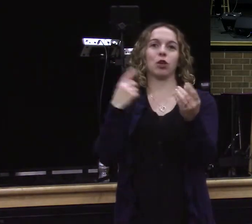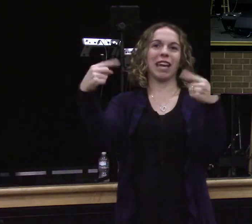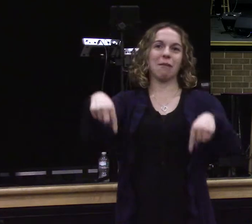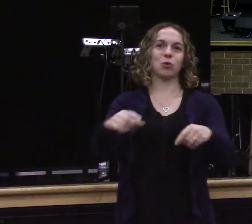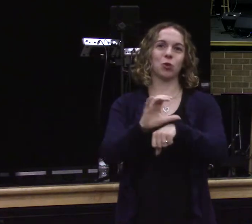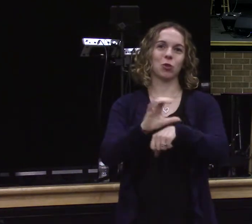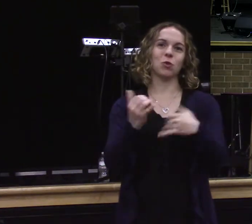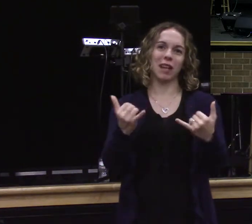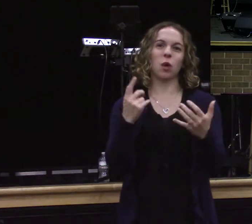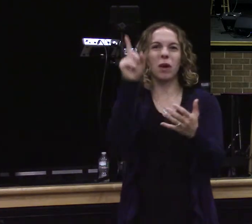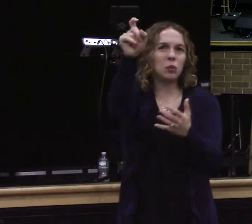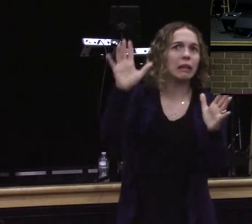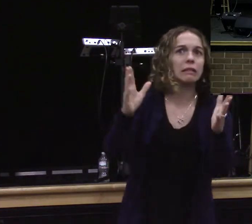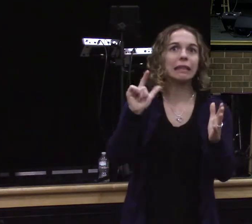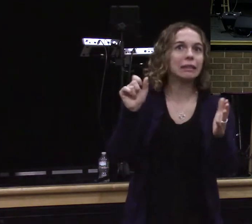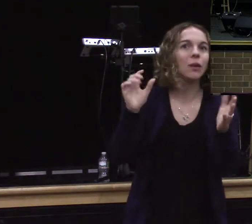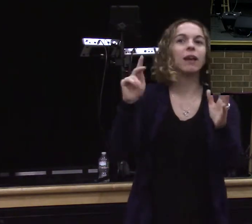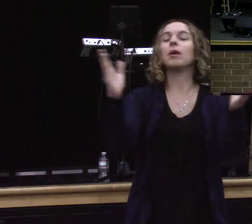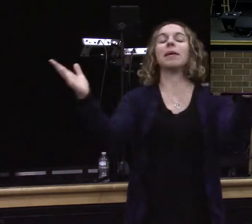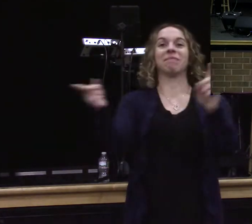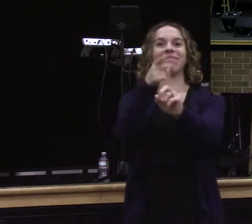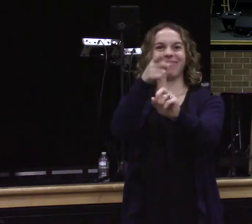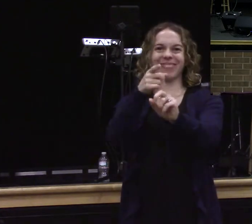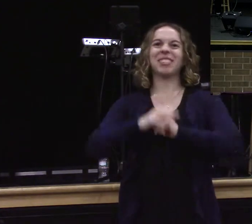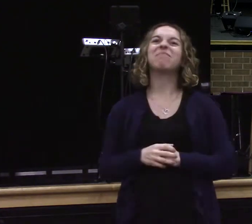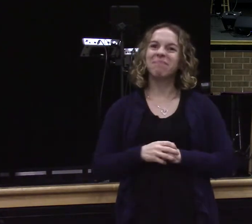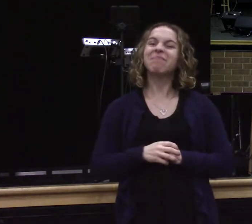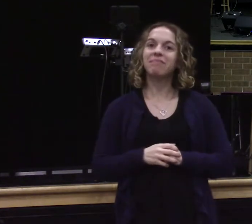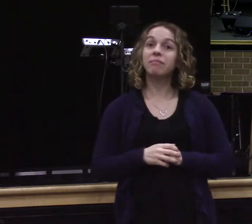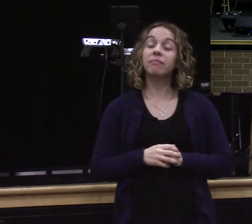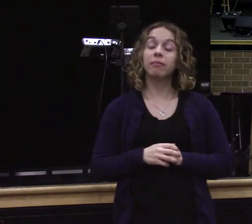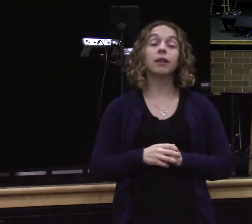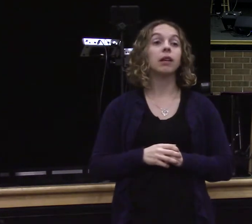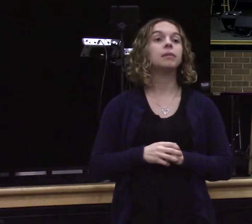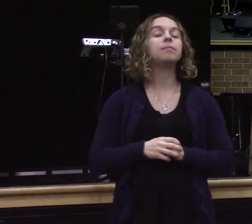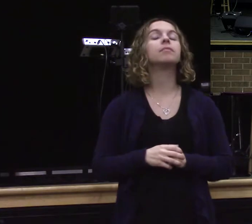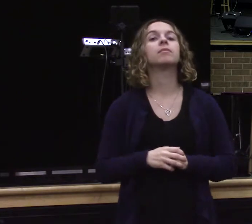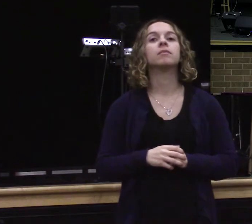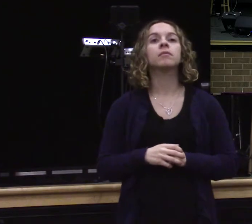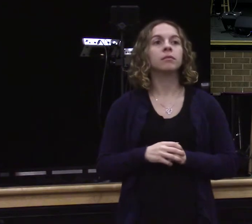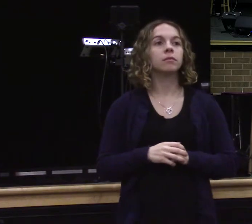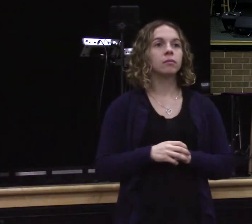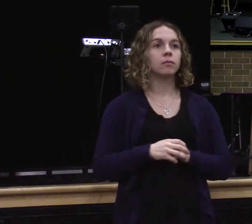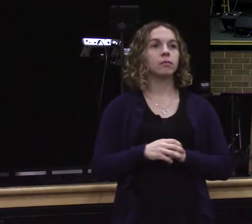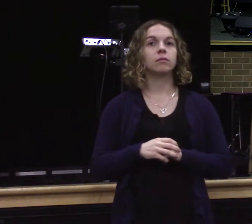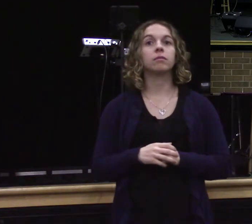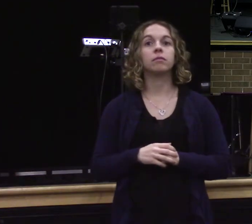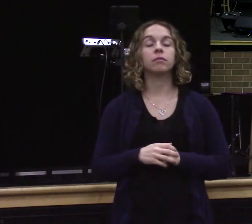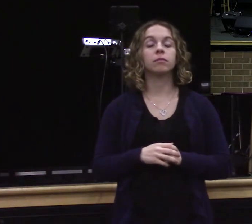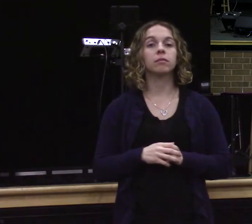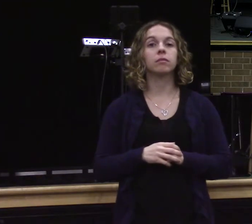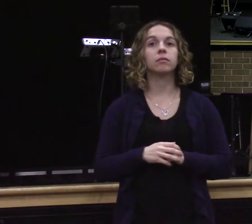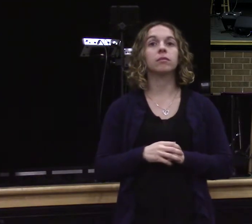So these are some questions. Do you know. This is powerful. Do you know that Jesus taught.